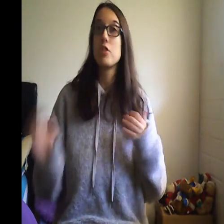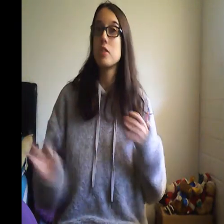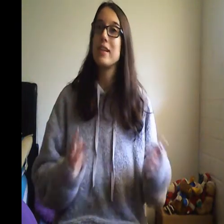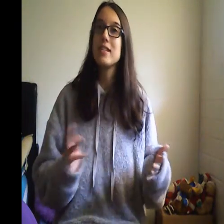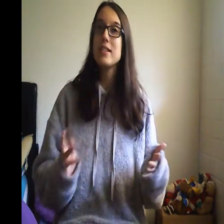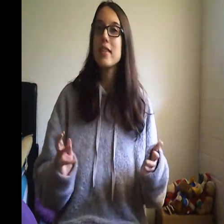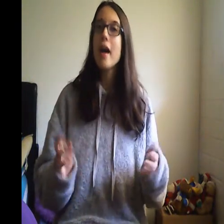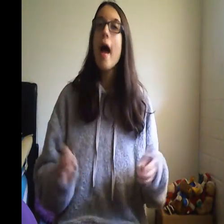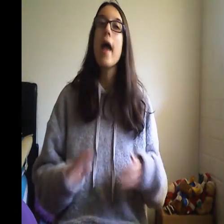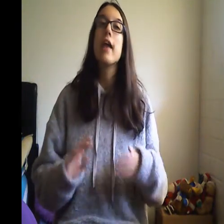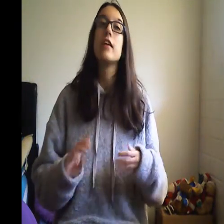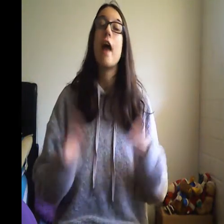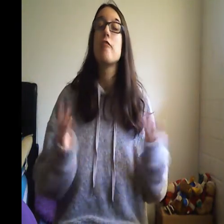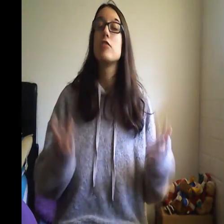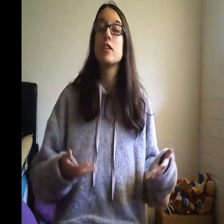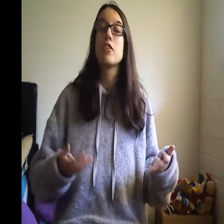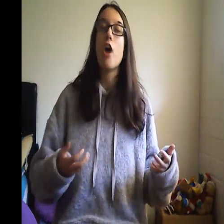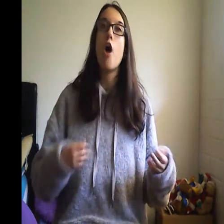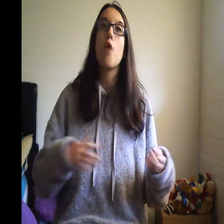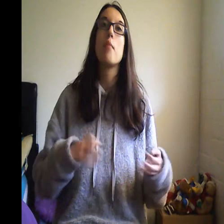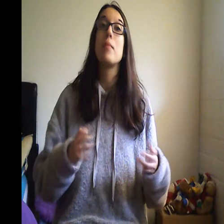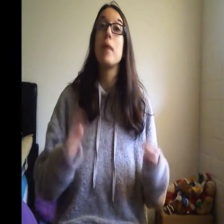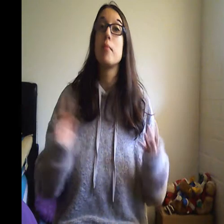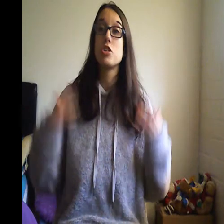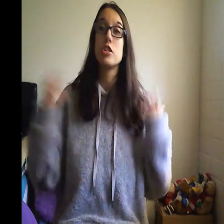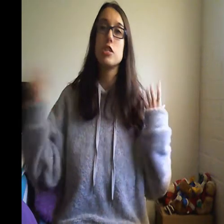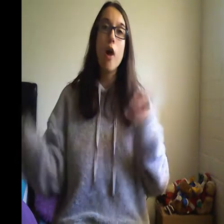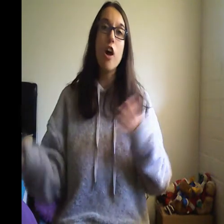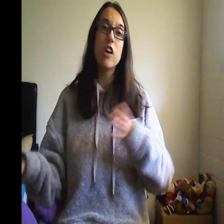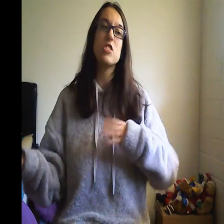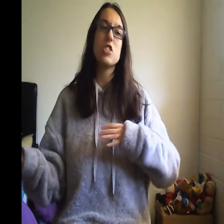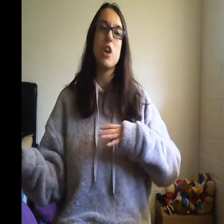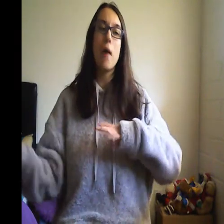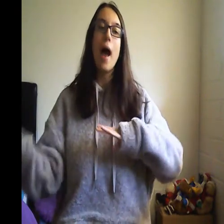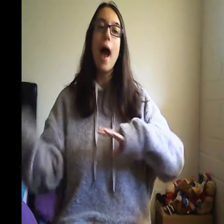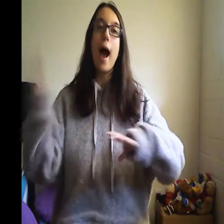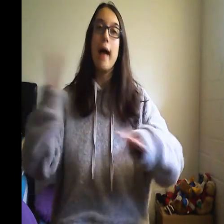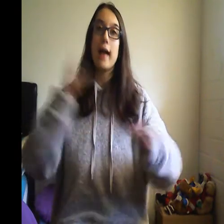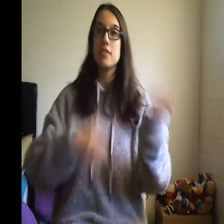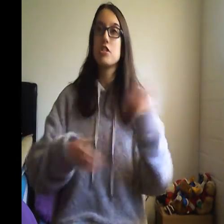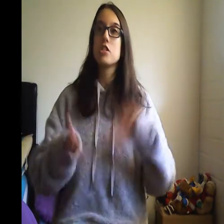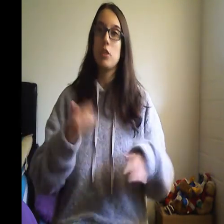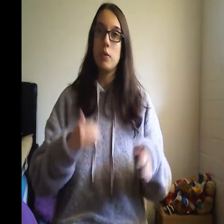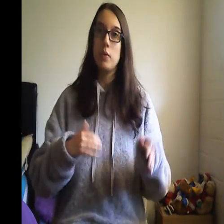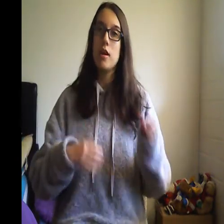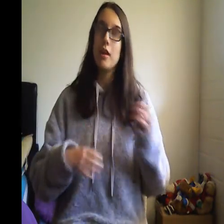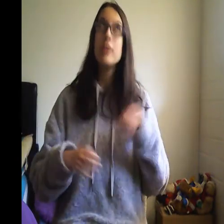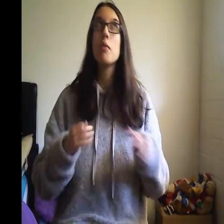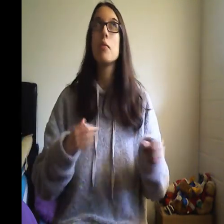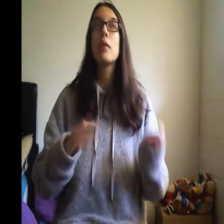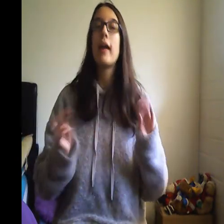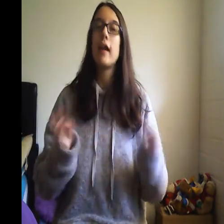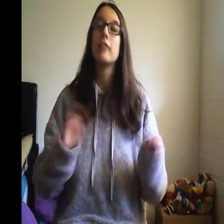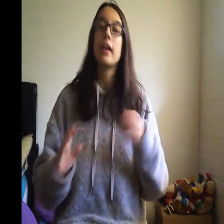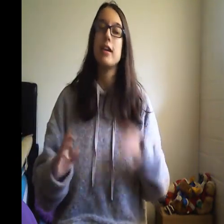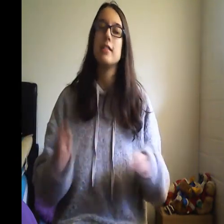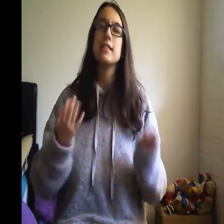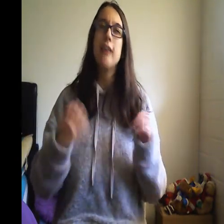teeth and at first i thought oh maybe i'm brushing too hard so i kind of slowed you know i kind of leaned down on